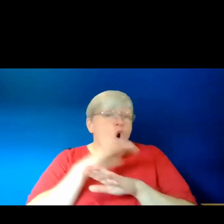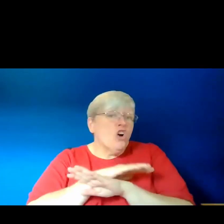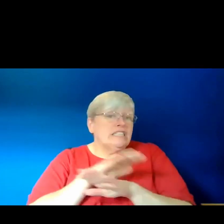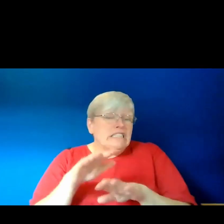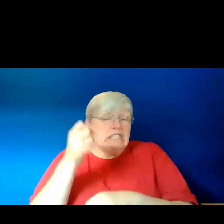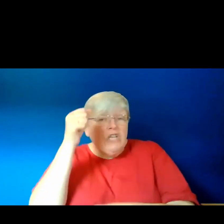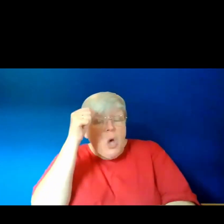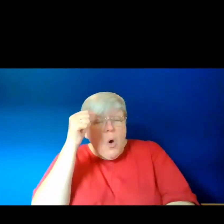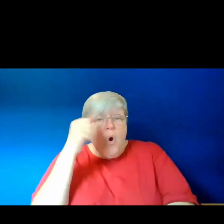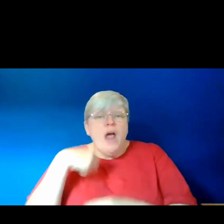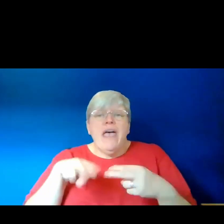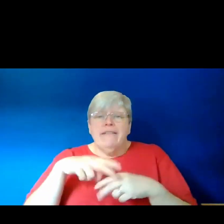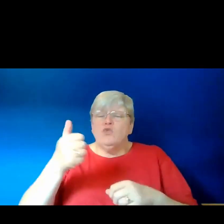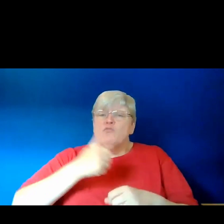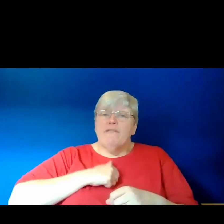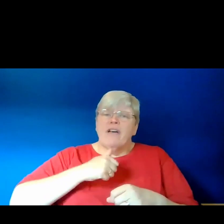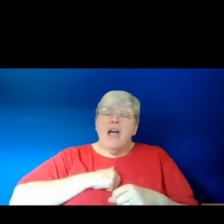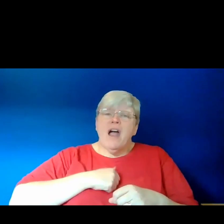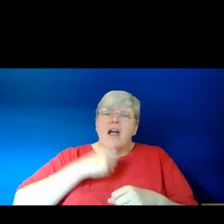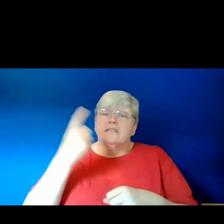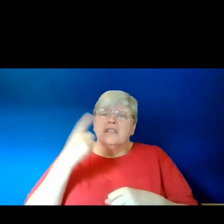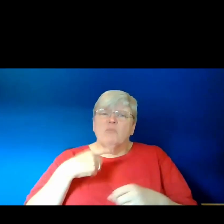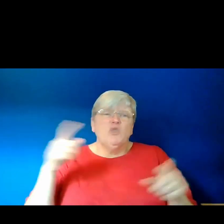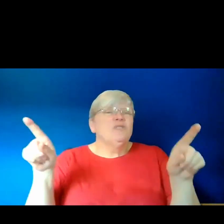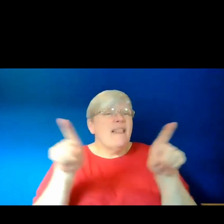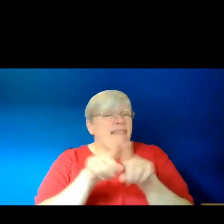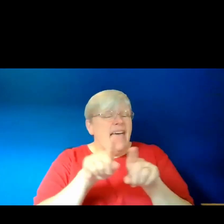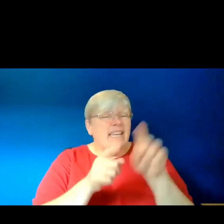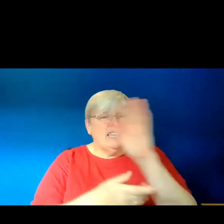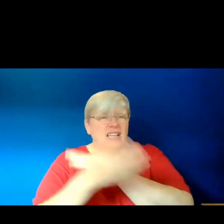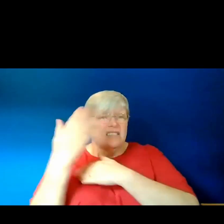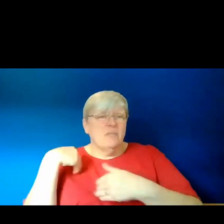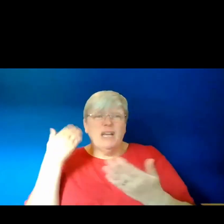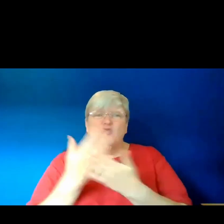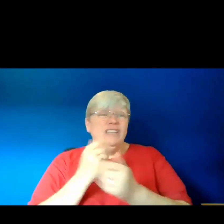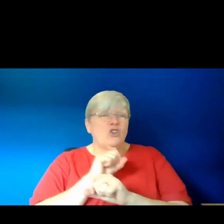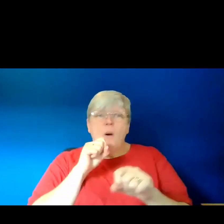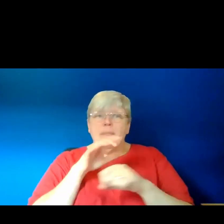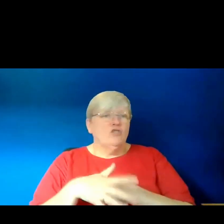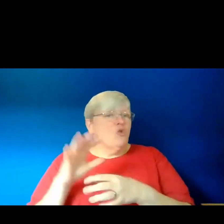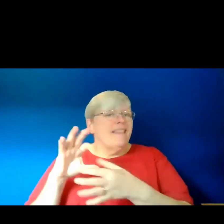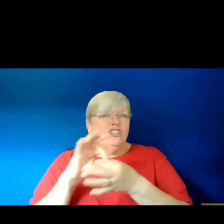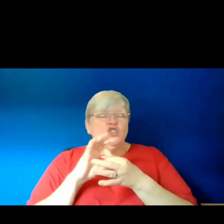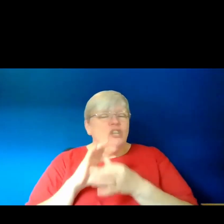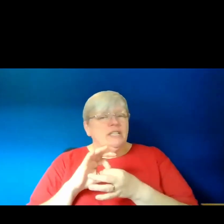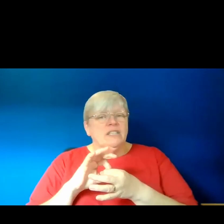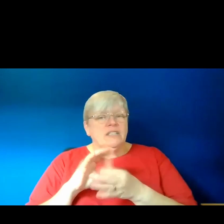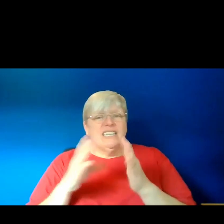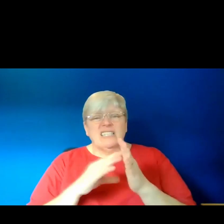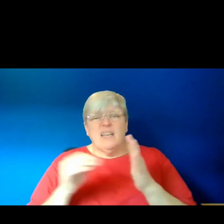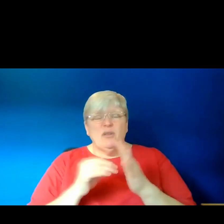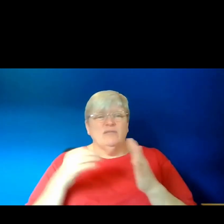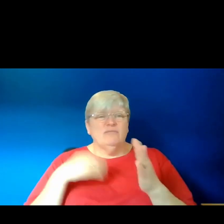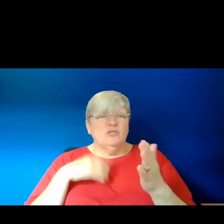Or if you prefer, it could be someone who is like an ancestor, but isn't related to you by blood. So for example, a literary